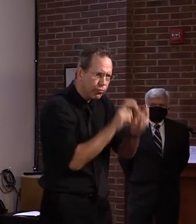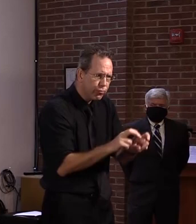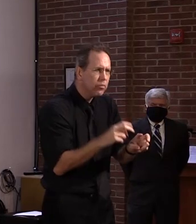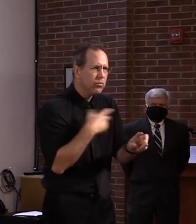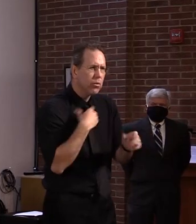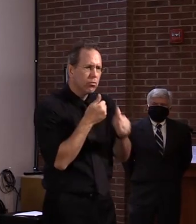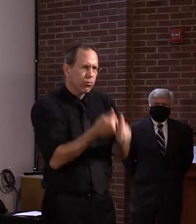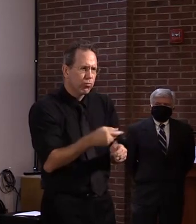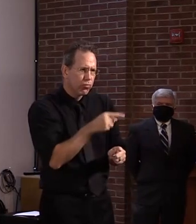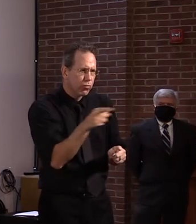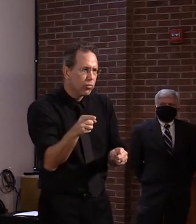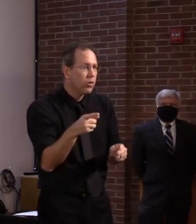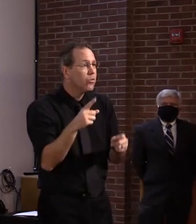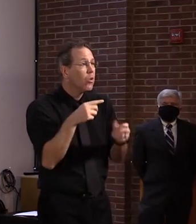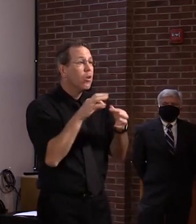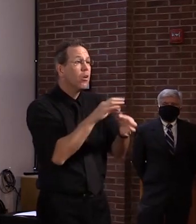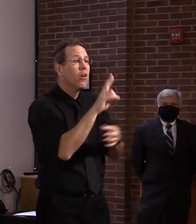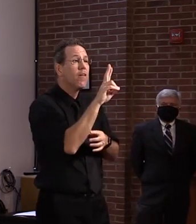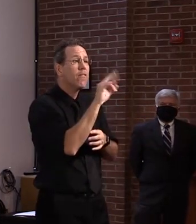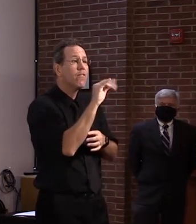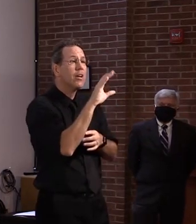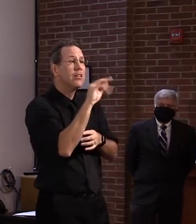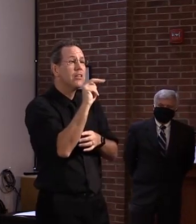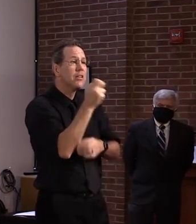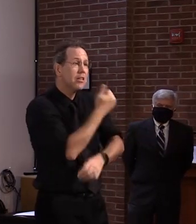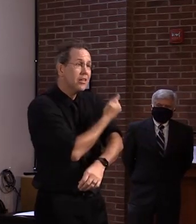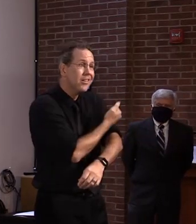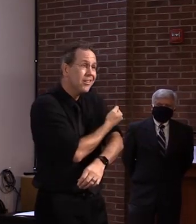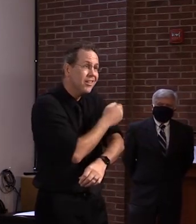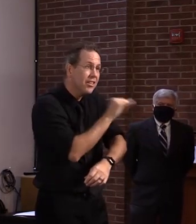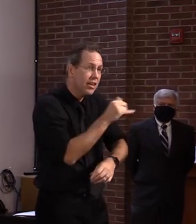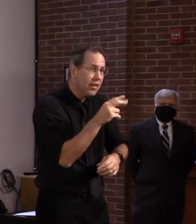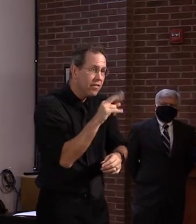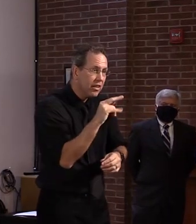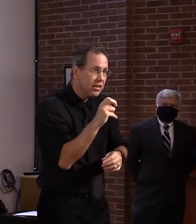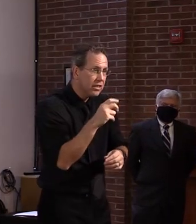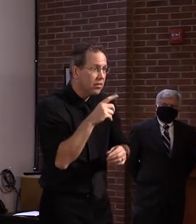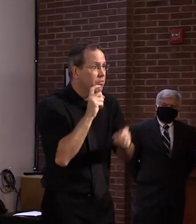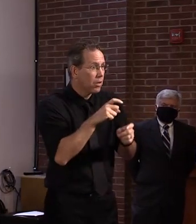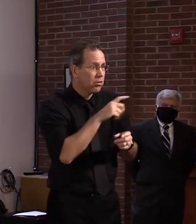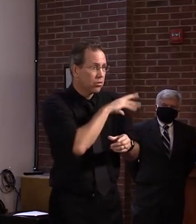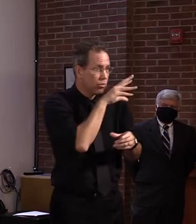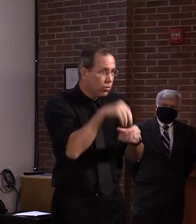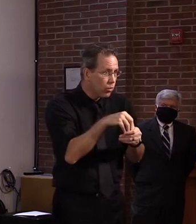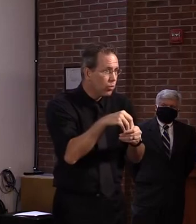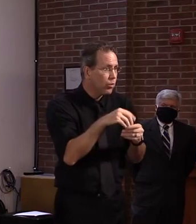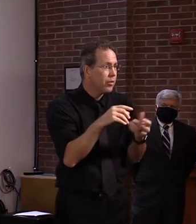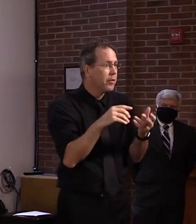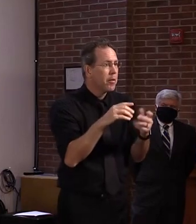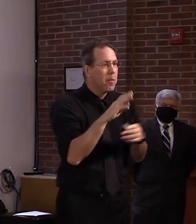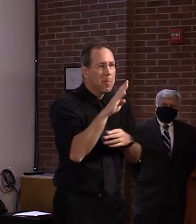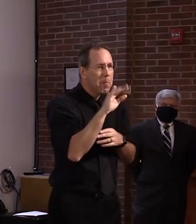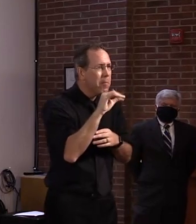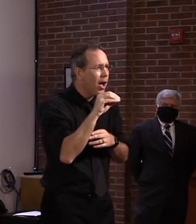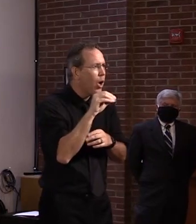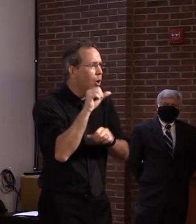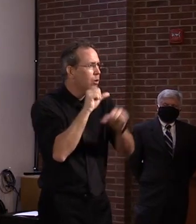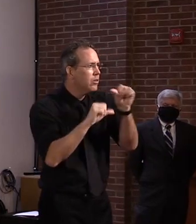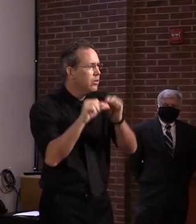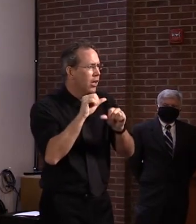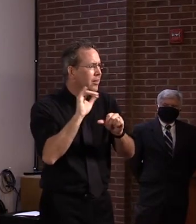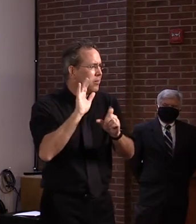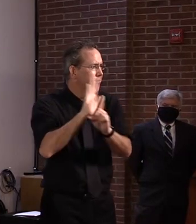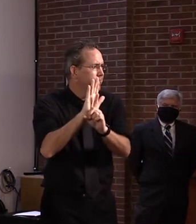vaccine, you can be sure the scrutiny of the entire biomedical scientific community is going to be